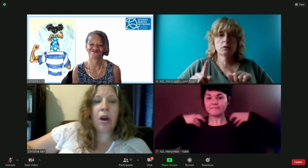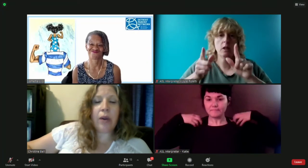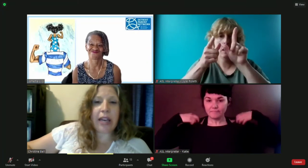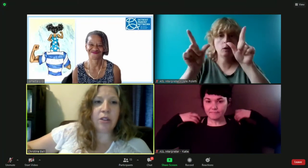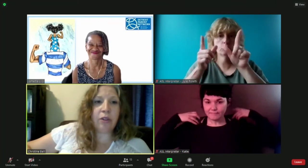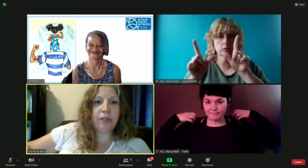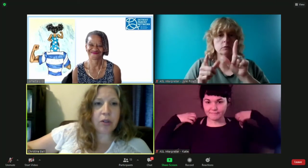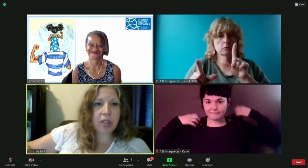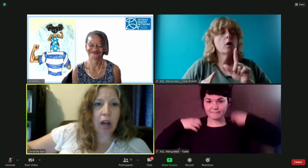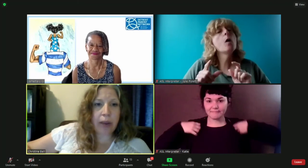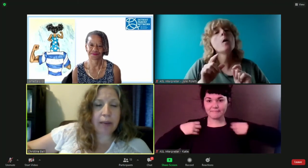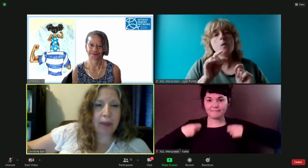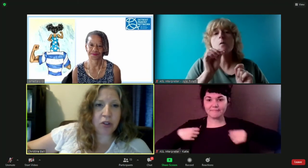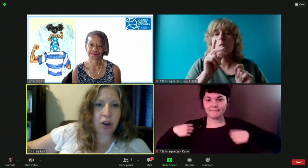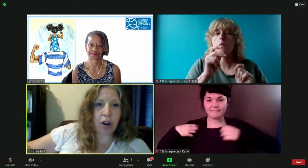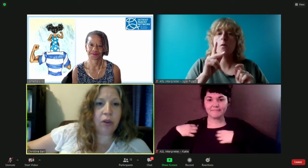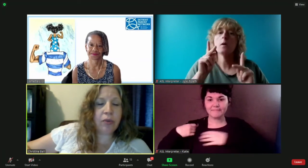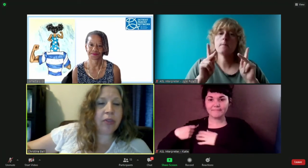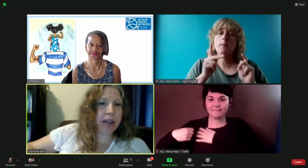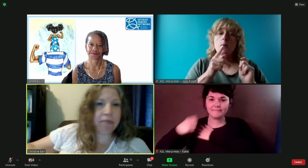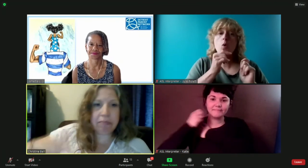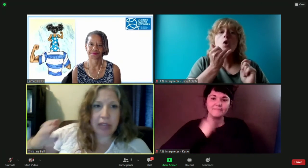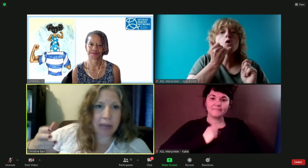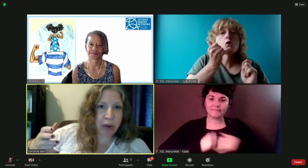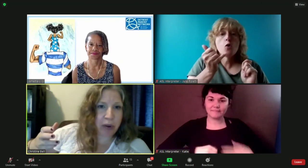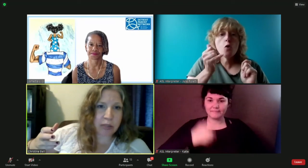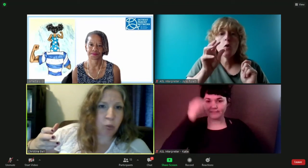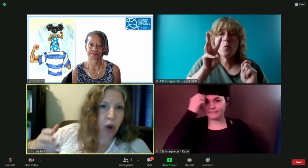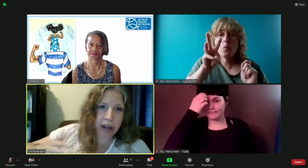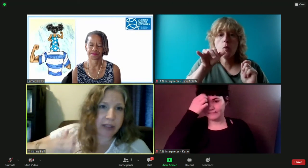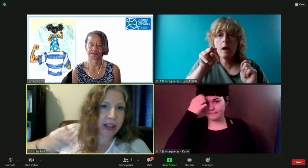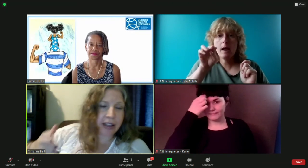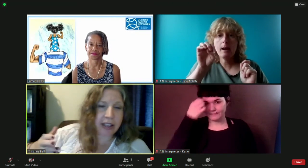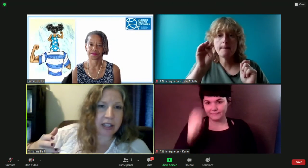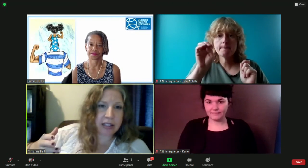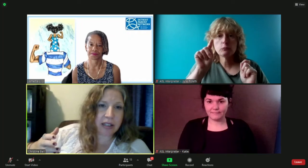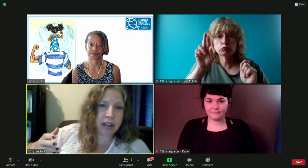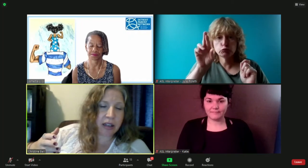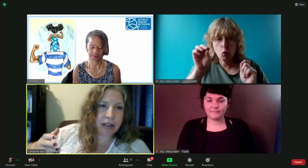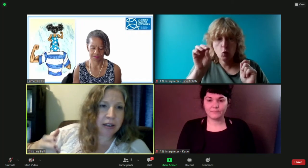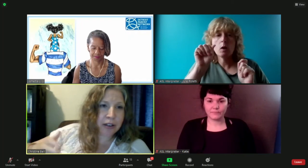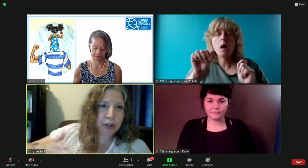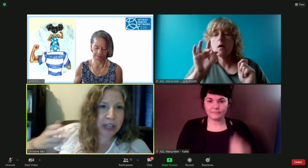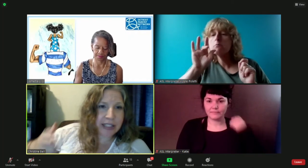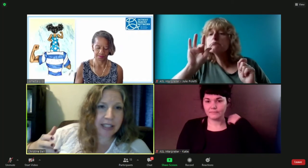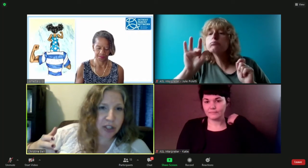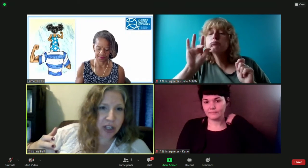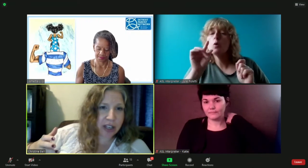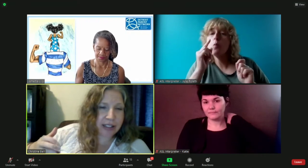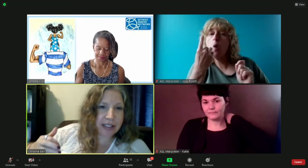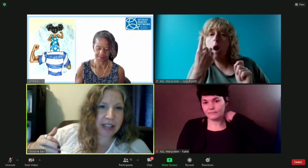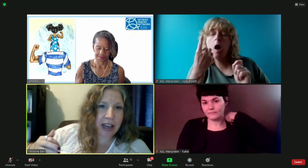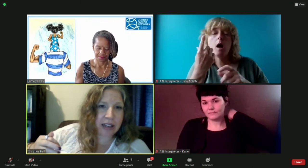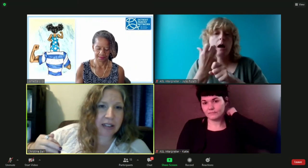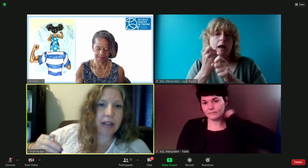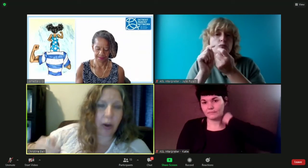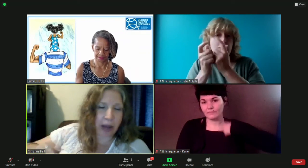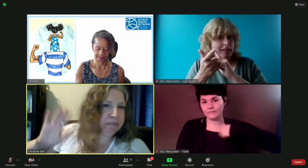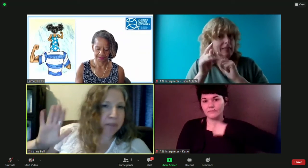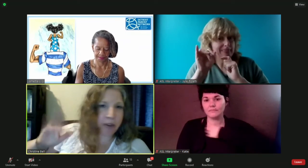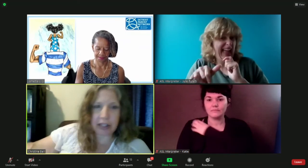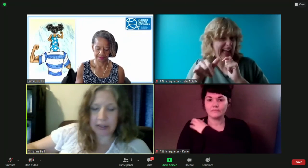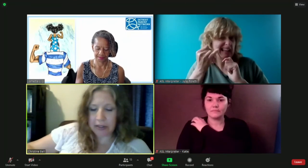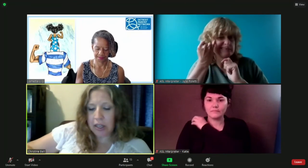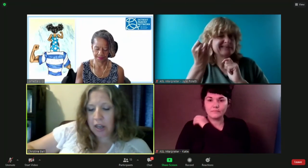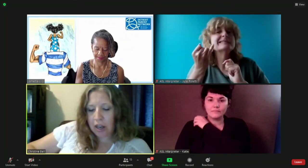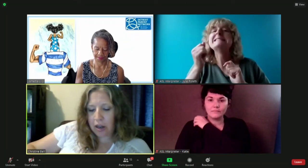okay so folks call wayne metro they they press one and they can get to translation is that okay